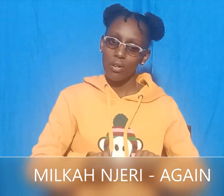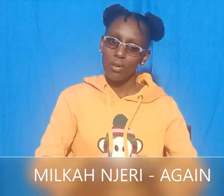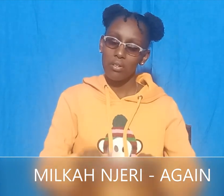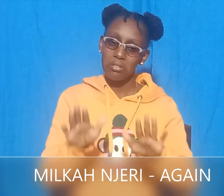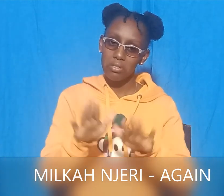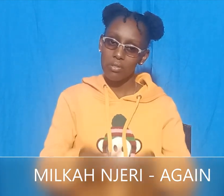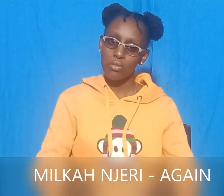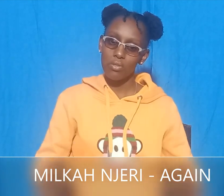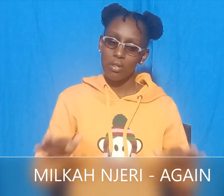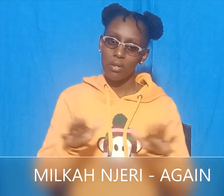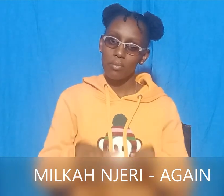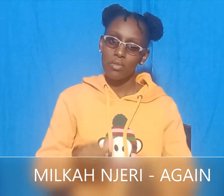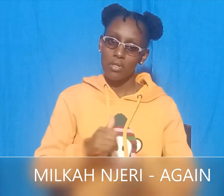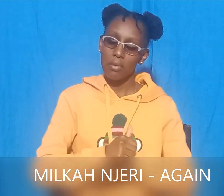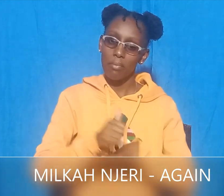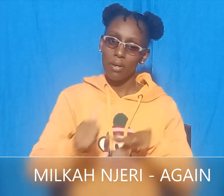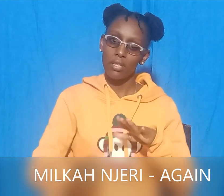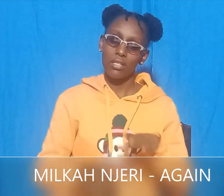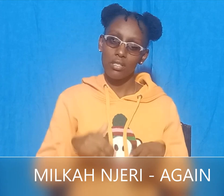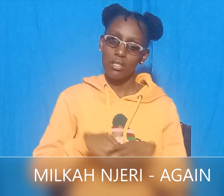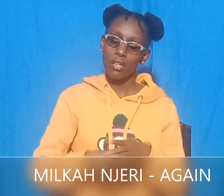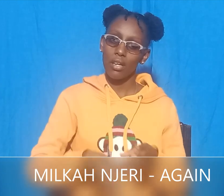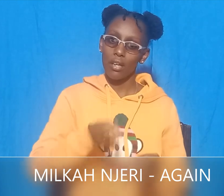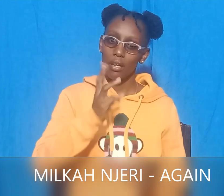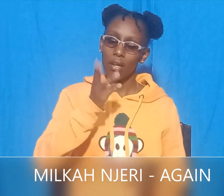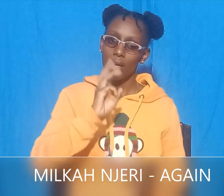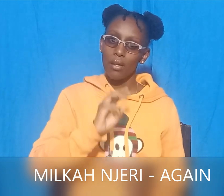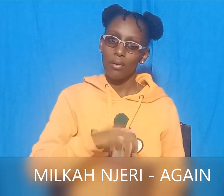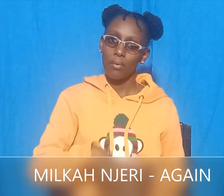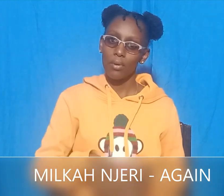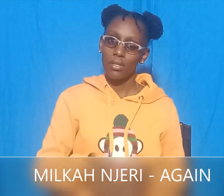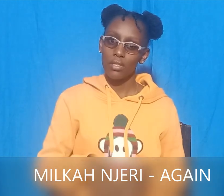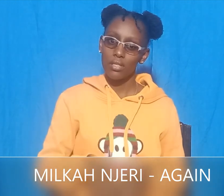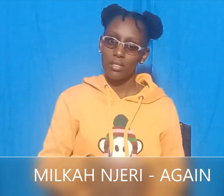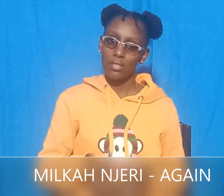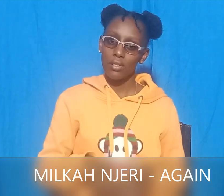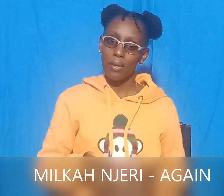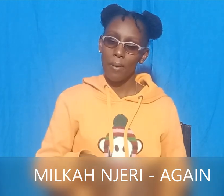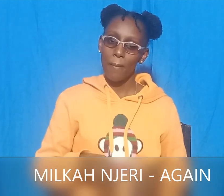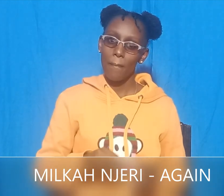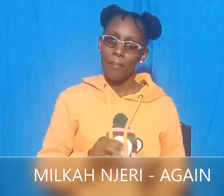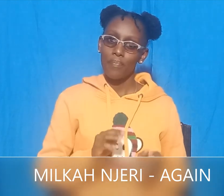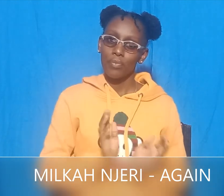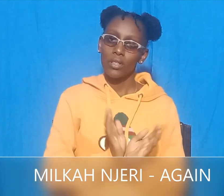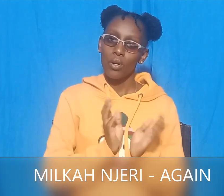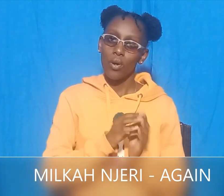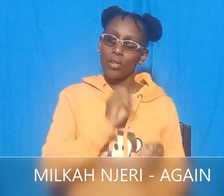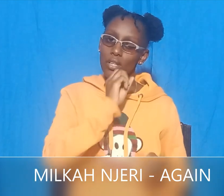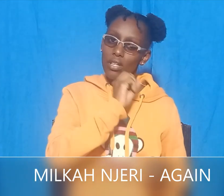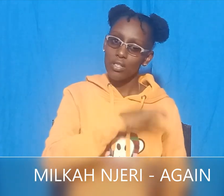the water under the tree. Then he shouted, Friend monkey, where are you?